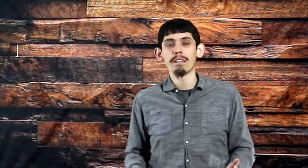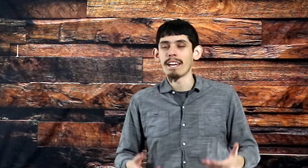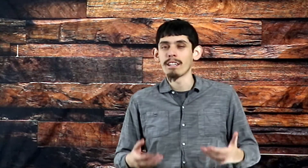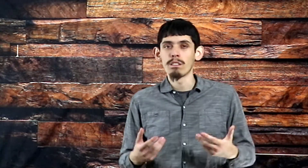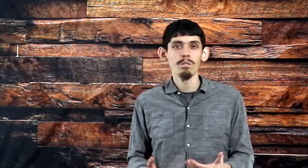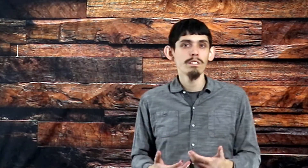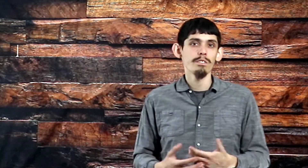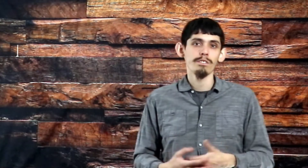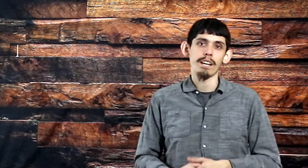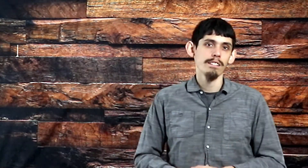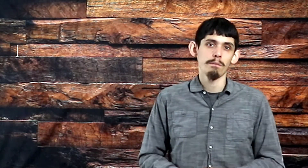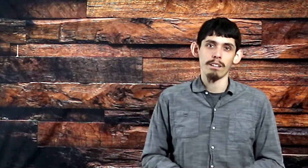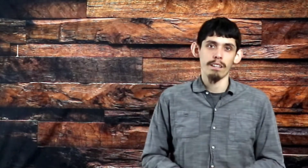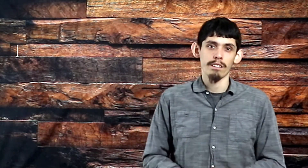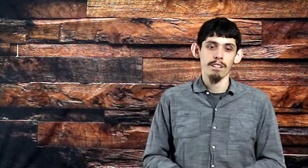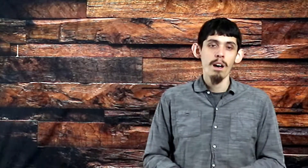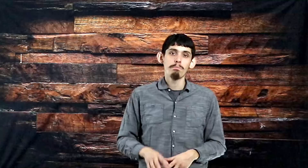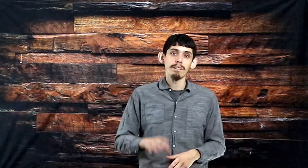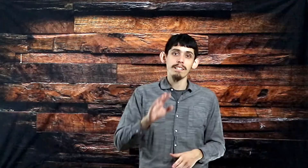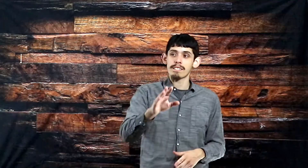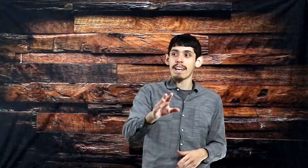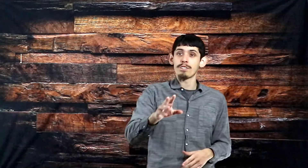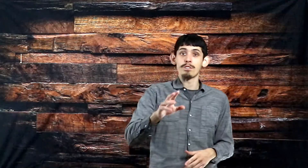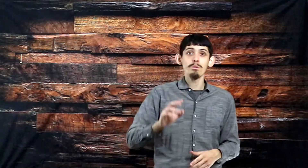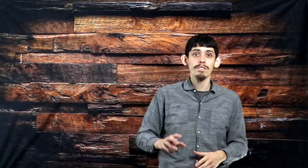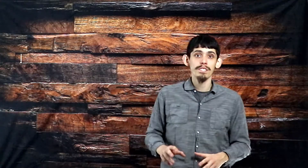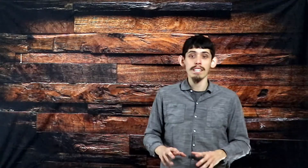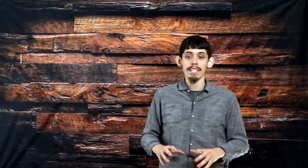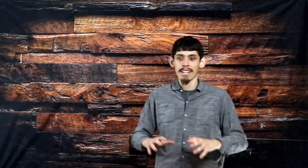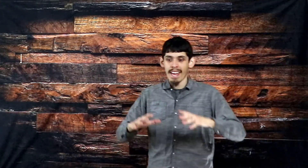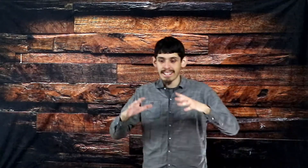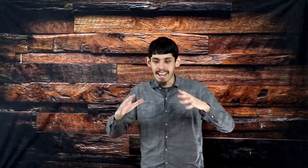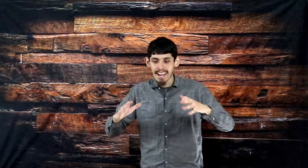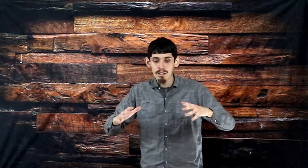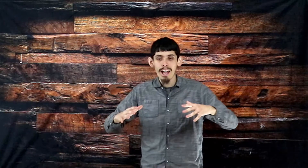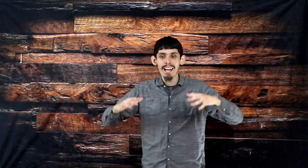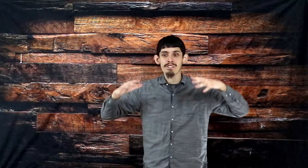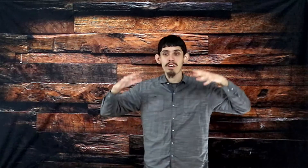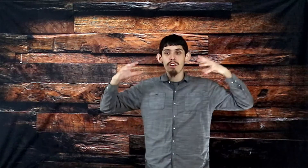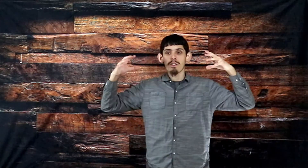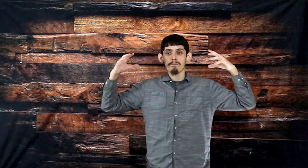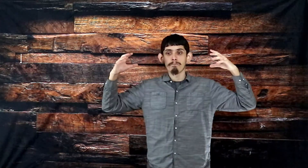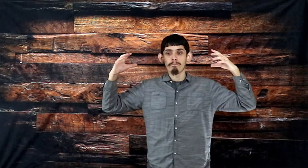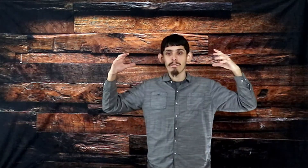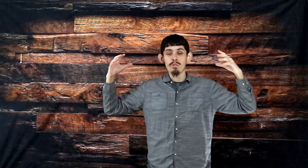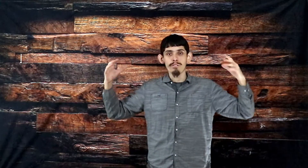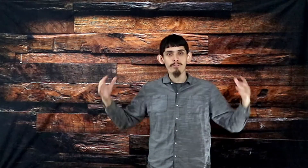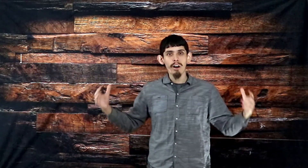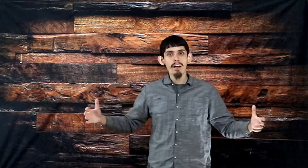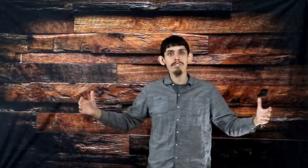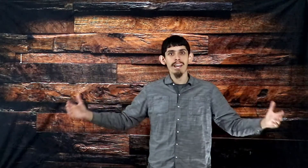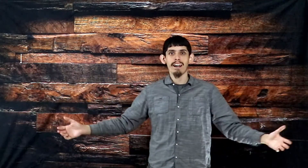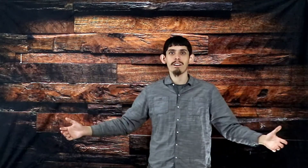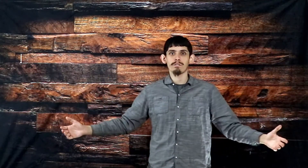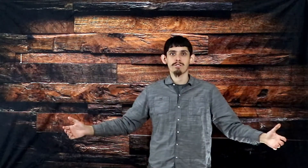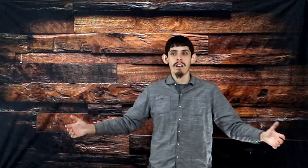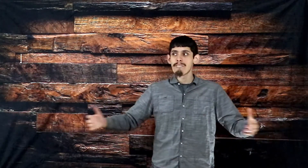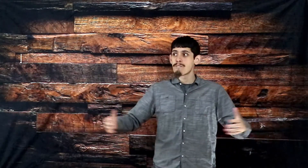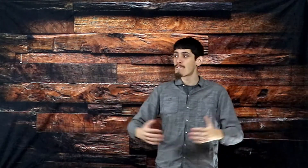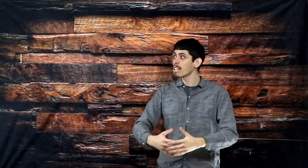a lonely or desolate place. But instead, you will see it now as your Father's house filled